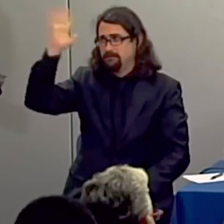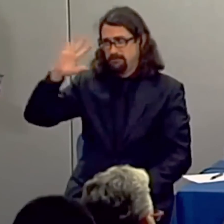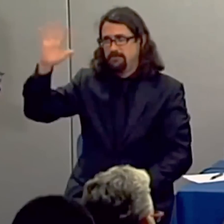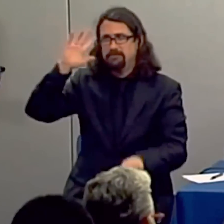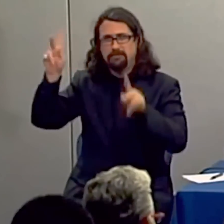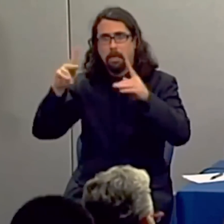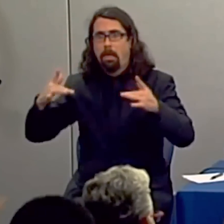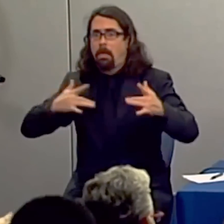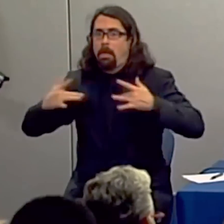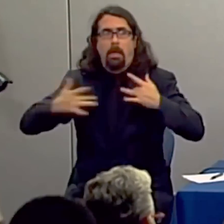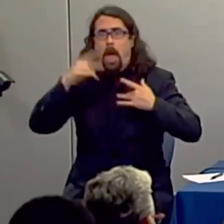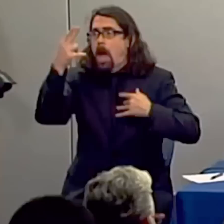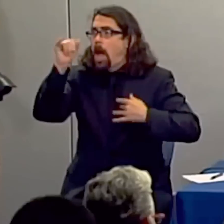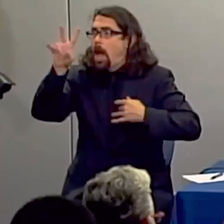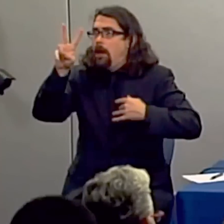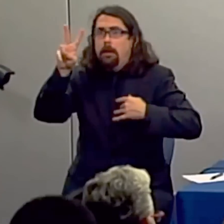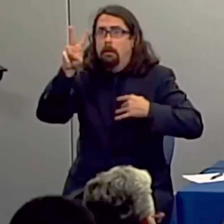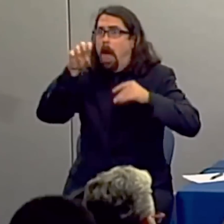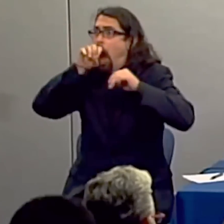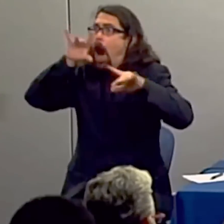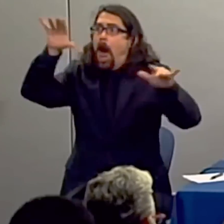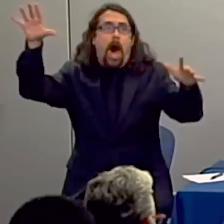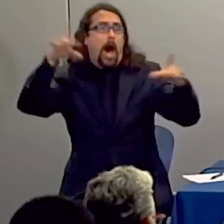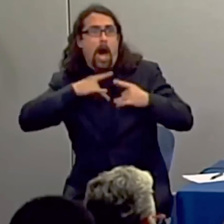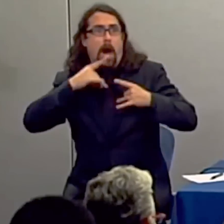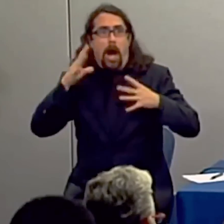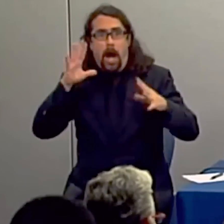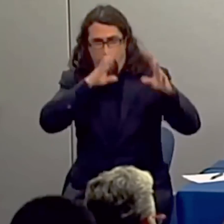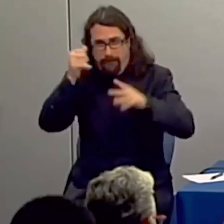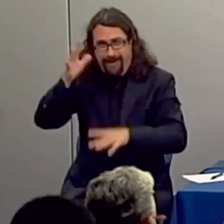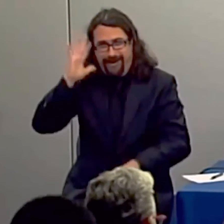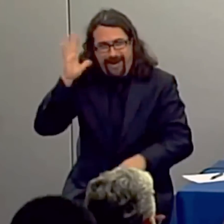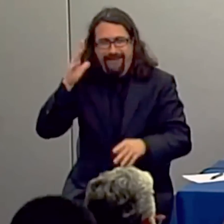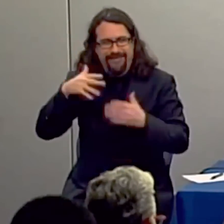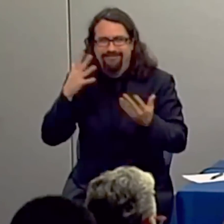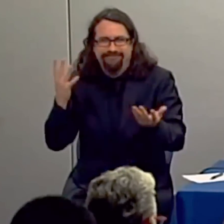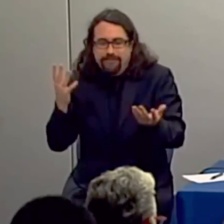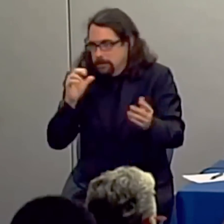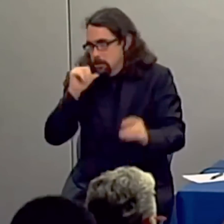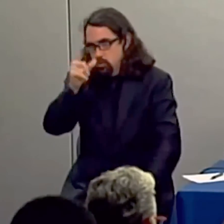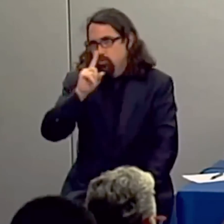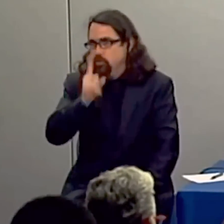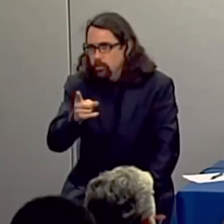clear that it could only be transmitted through direct, intimate contact, bodily fluids. It's nothing short of that. So